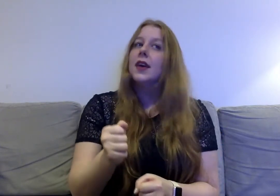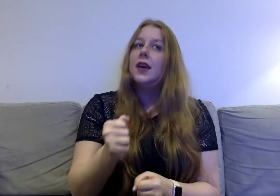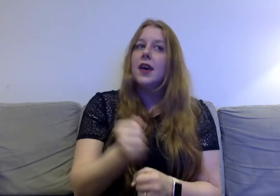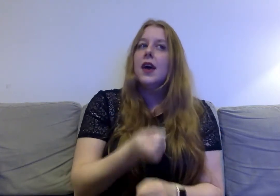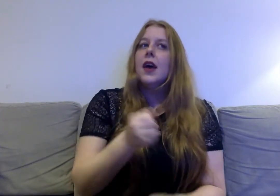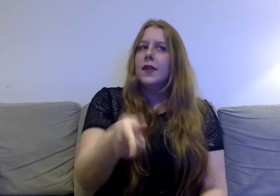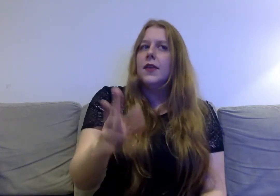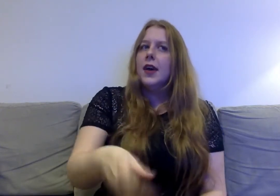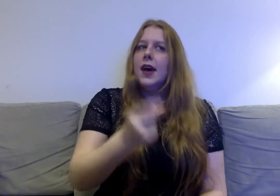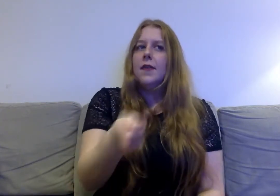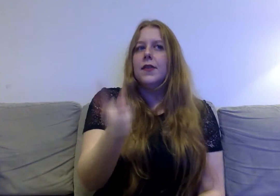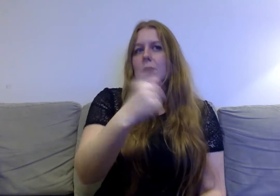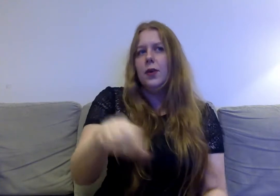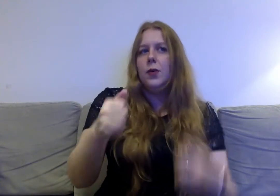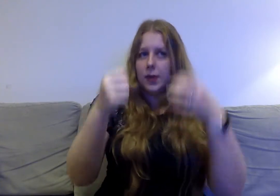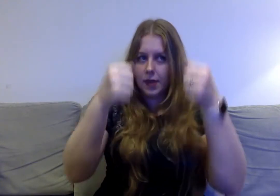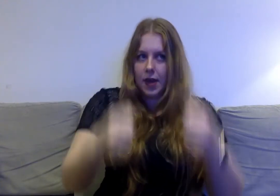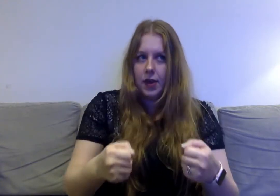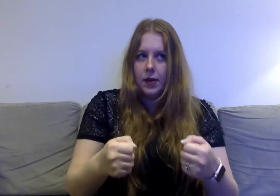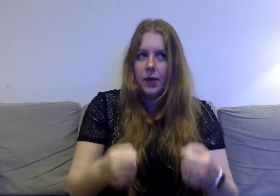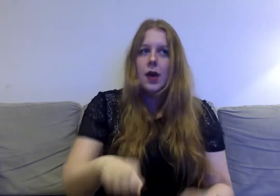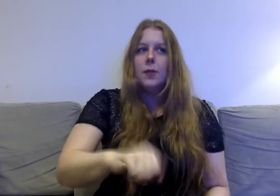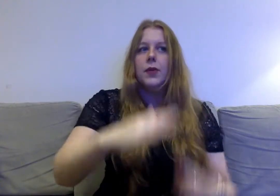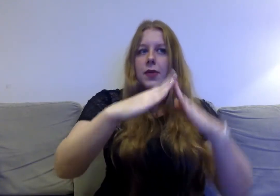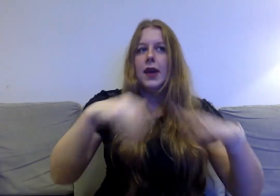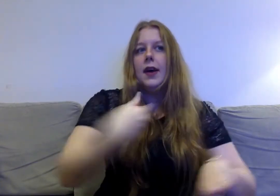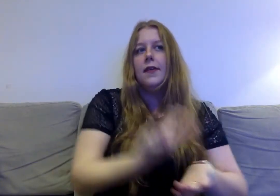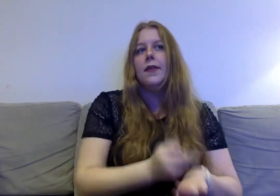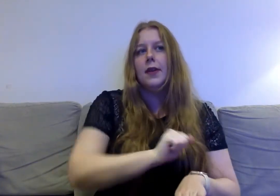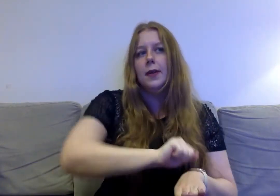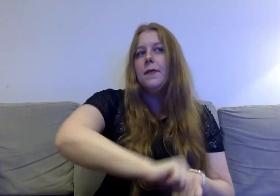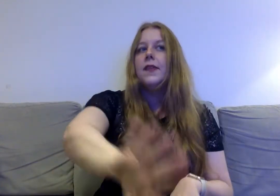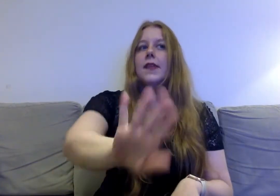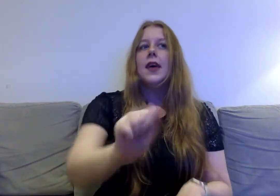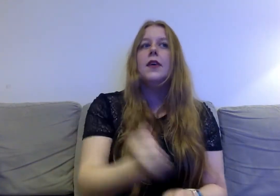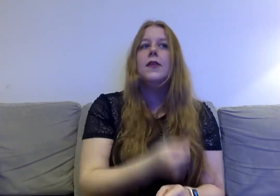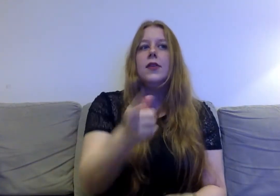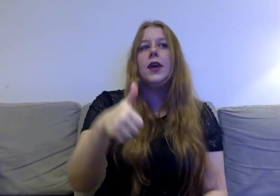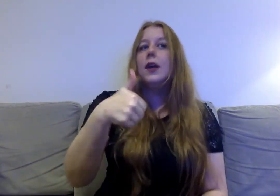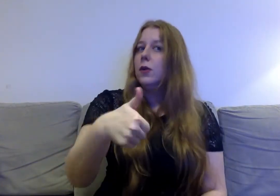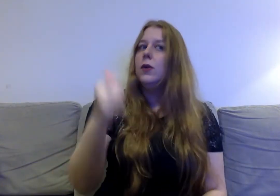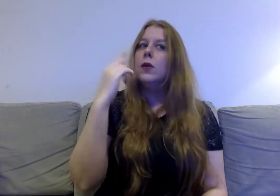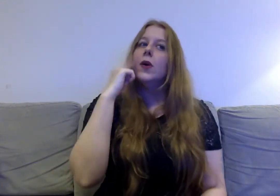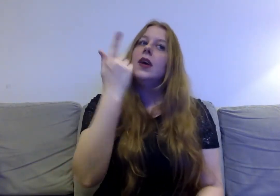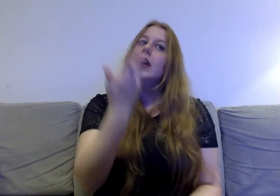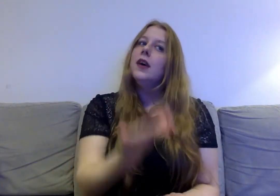Did you have to go to jail, put your house on an office sale Did you get a good lawyer?